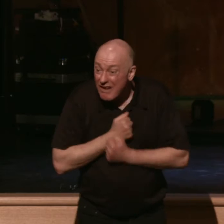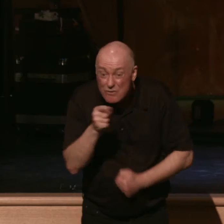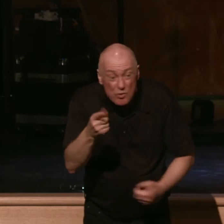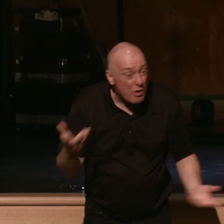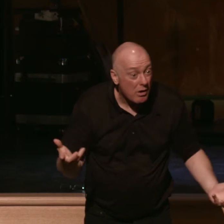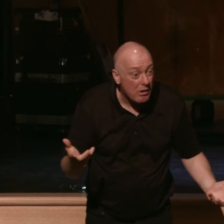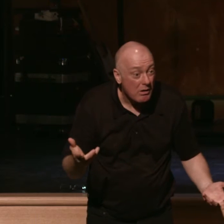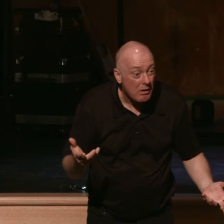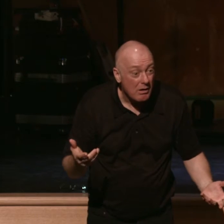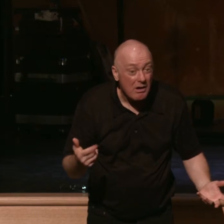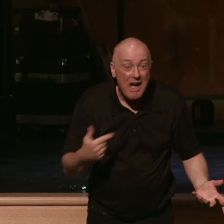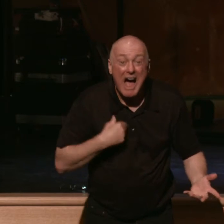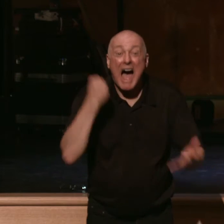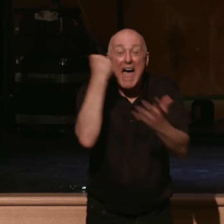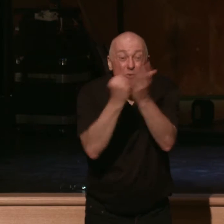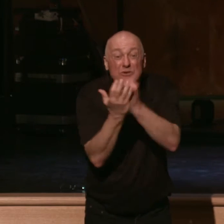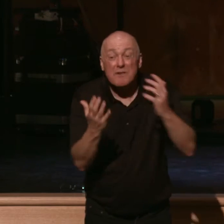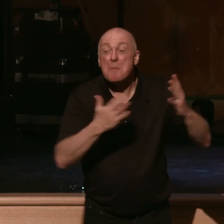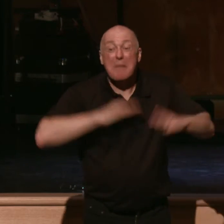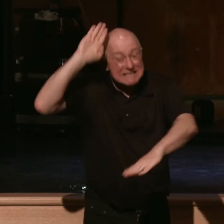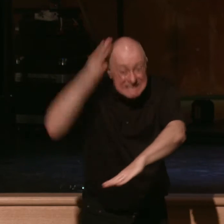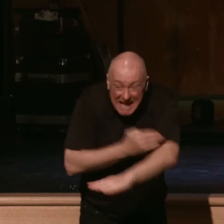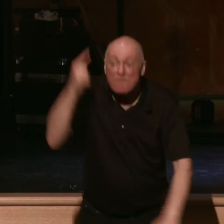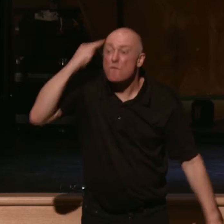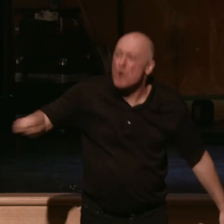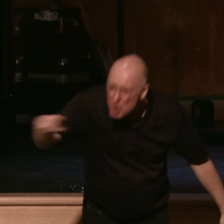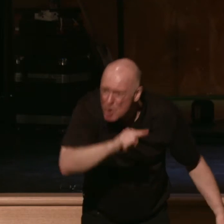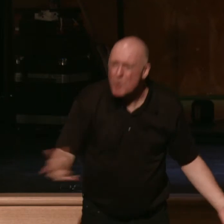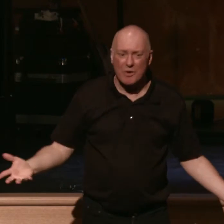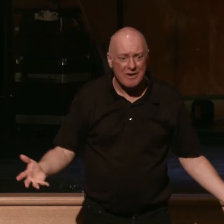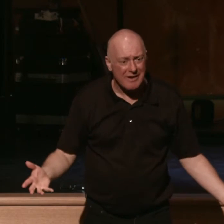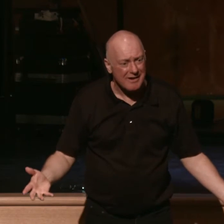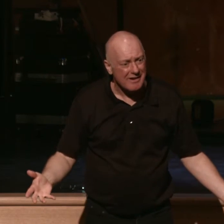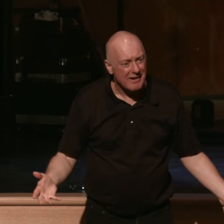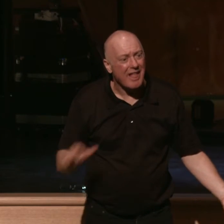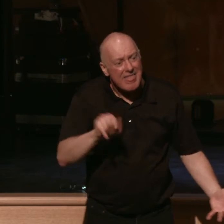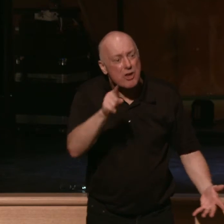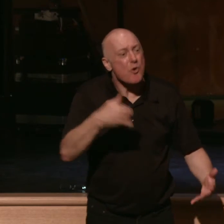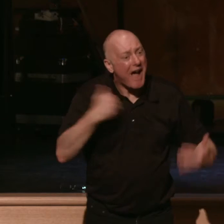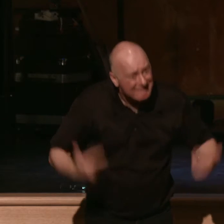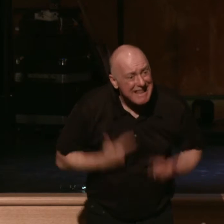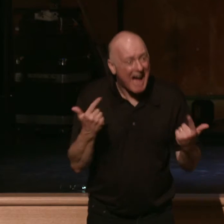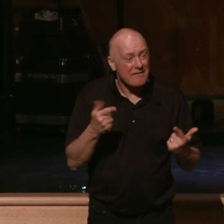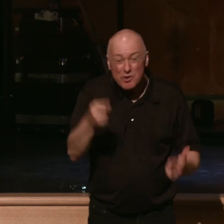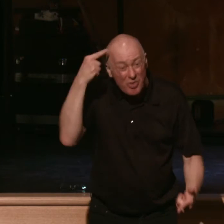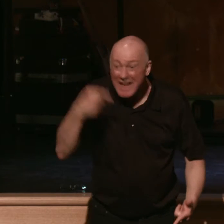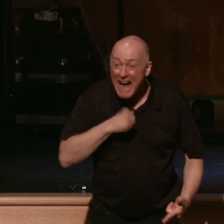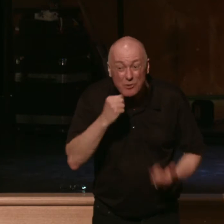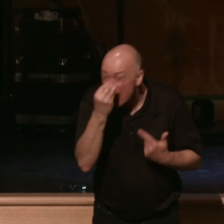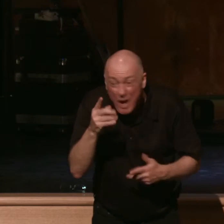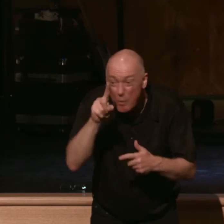I crucified my son for you. That you would have life. You think I don't care what you're going through today?